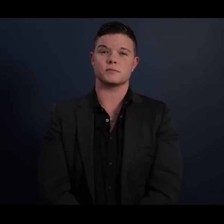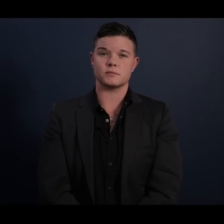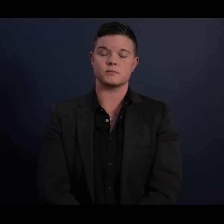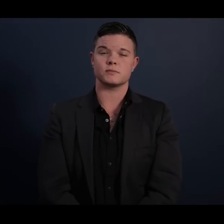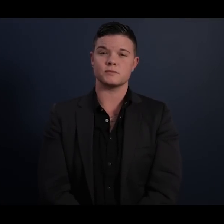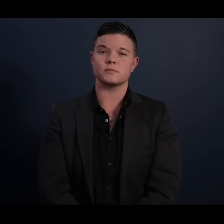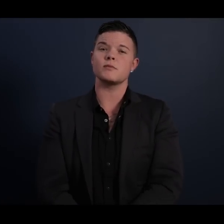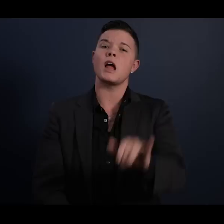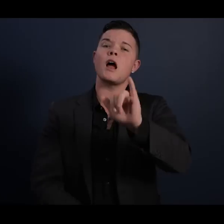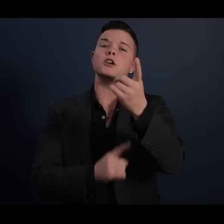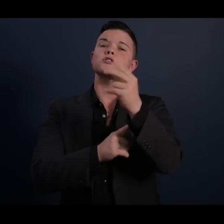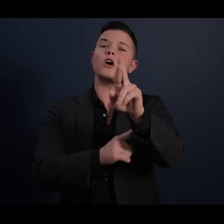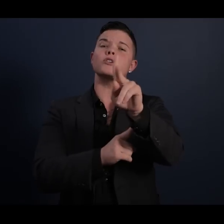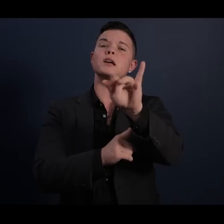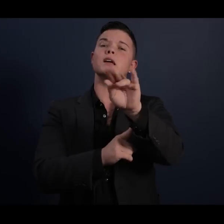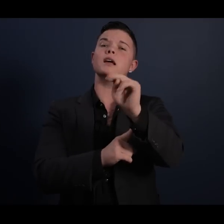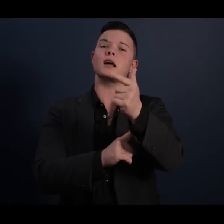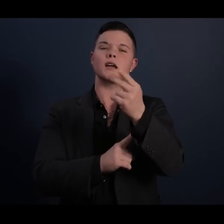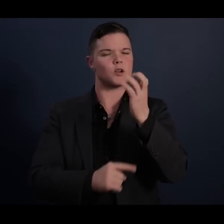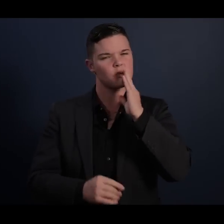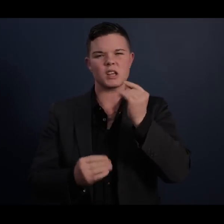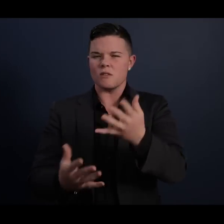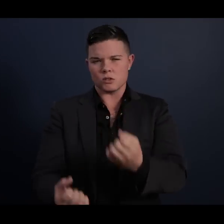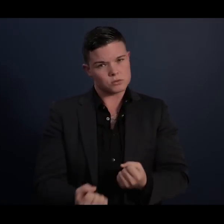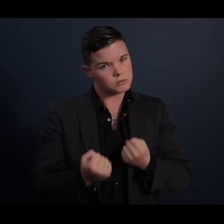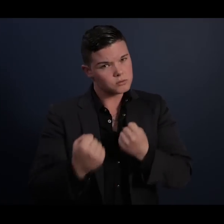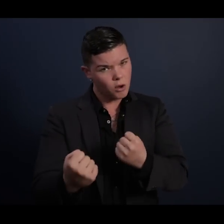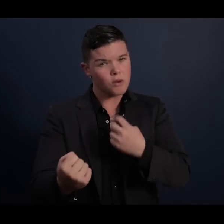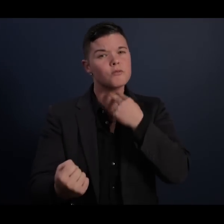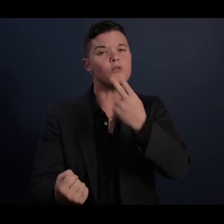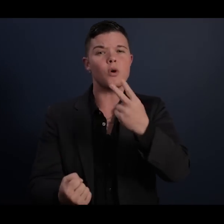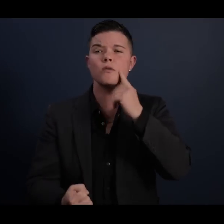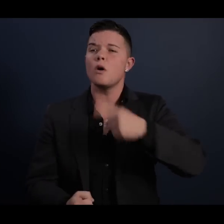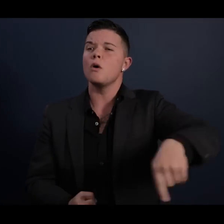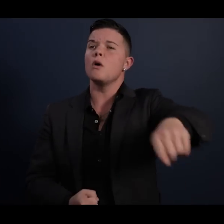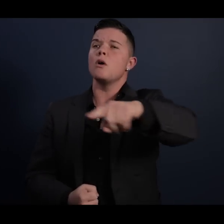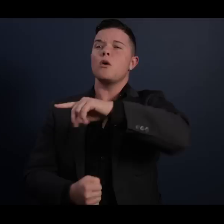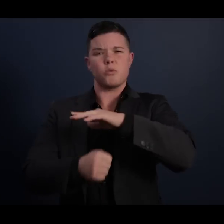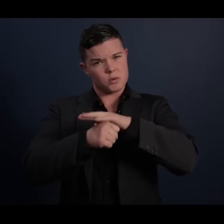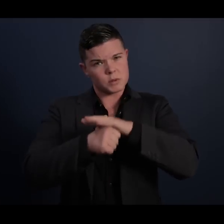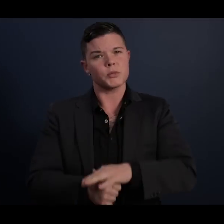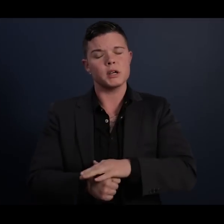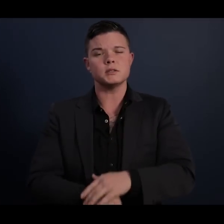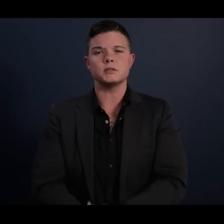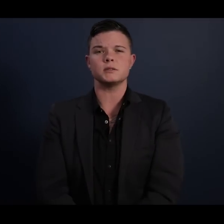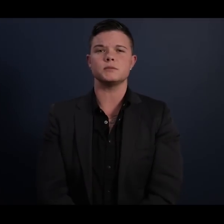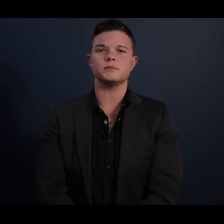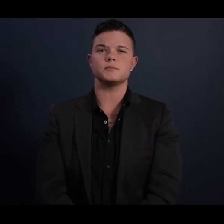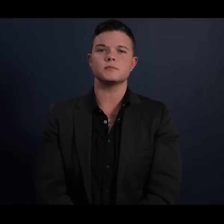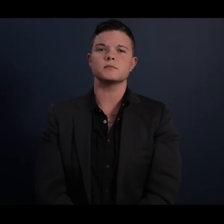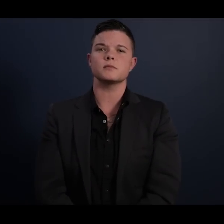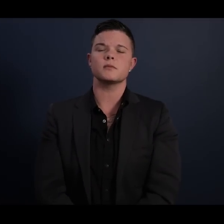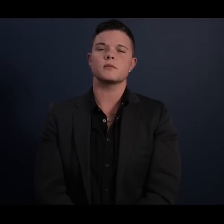Like Dr. King, he would give potent voice to the claims of the oppressed and the moral necessity